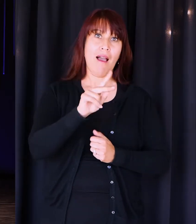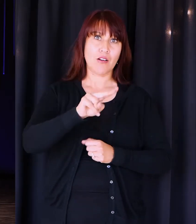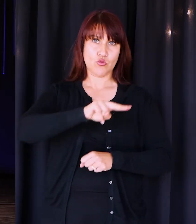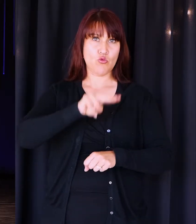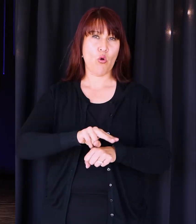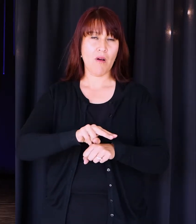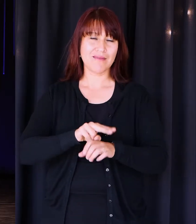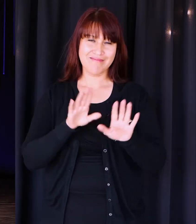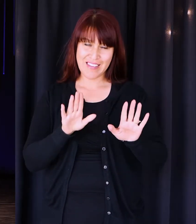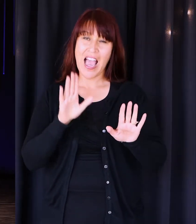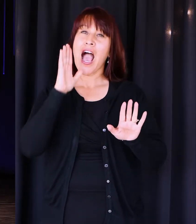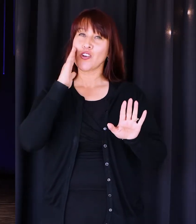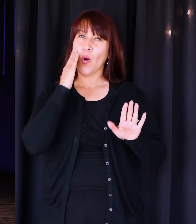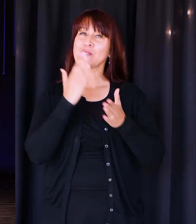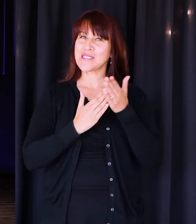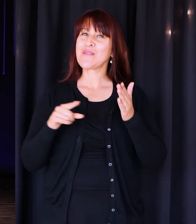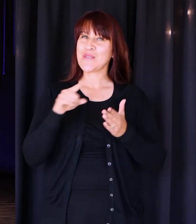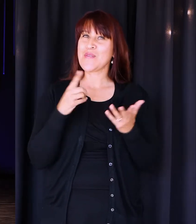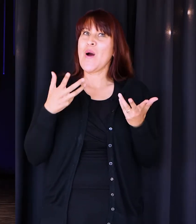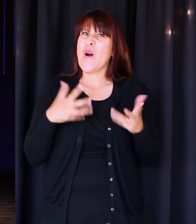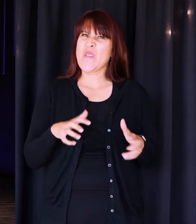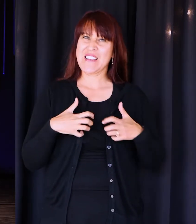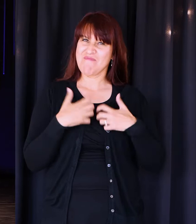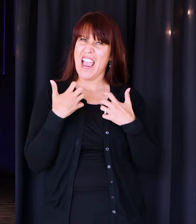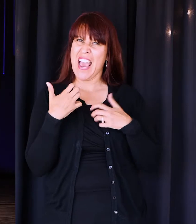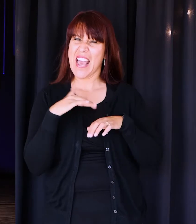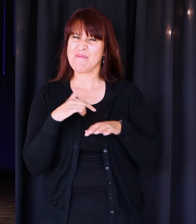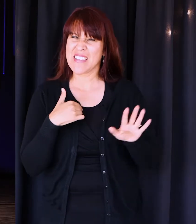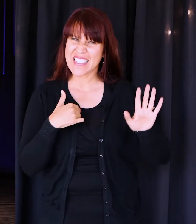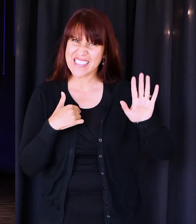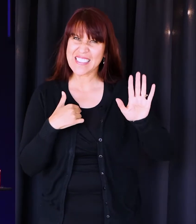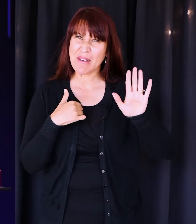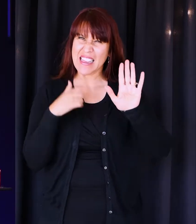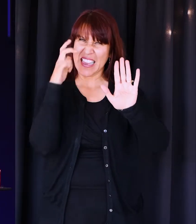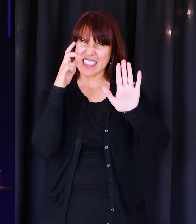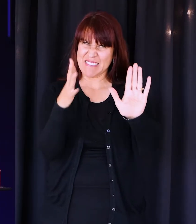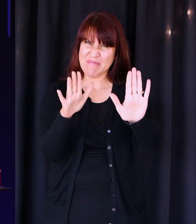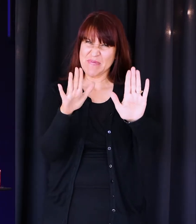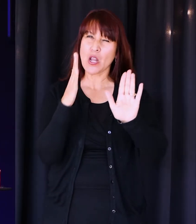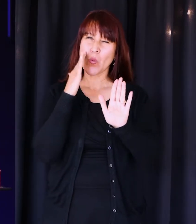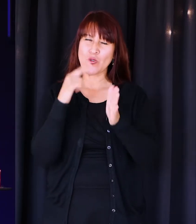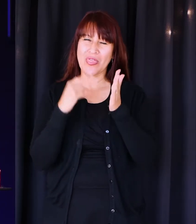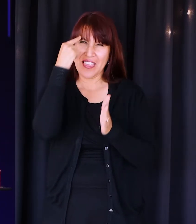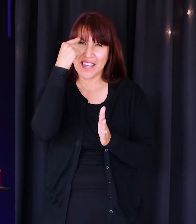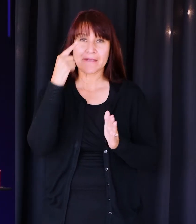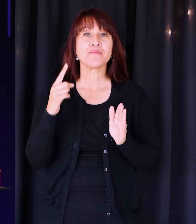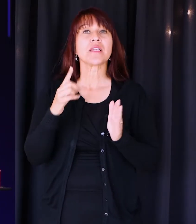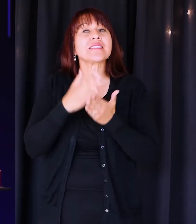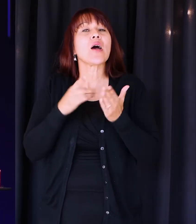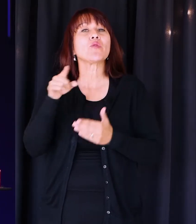normal. Now, I know some of you right now, you're already mad at me. Just hear me out. I know what you're thinking. Some of you,